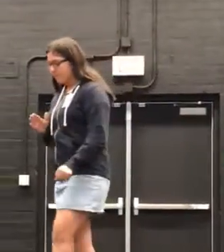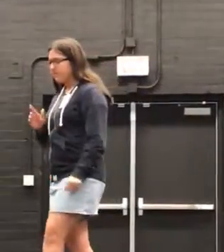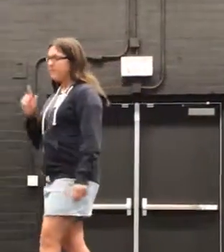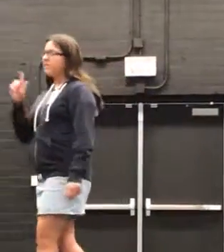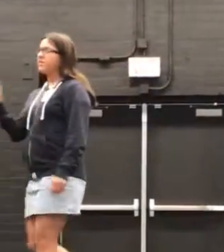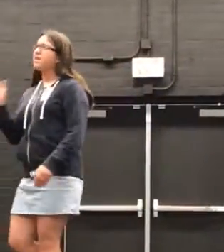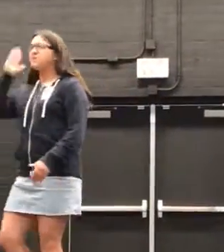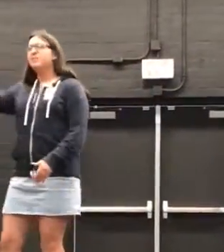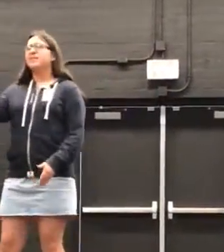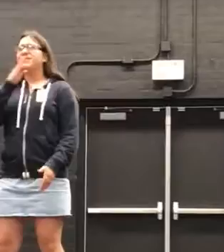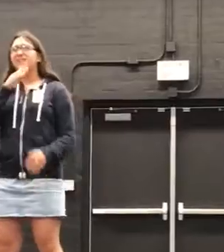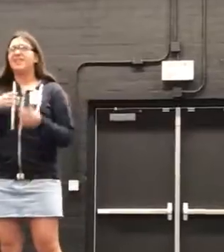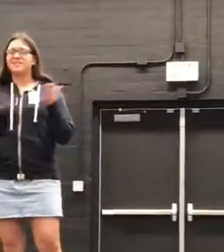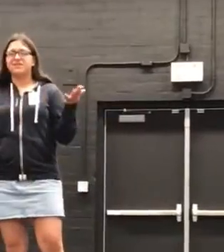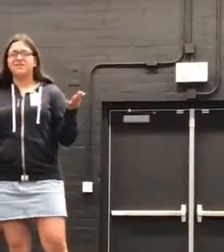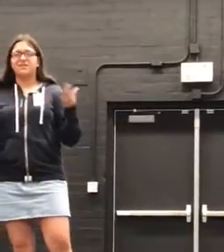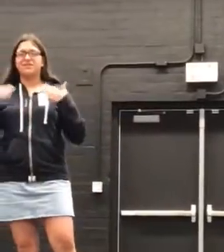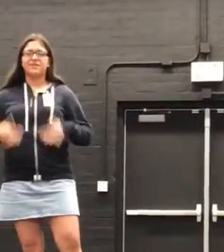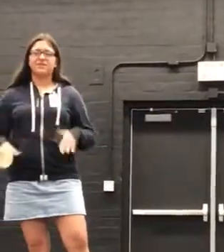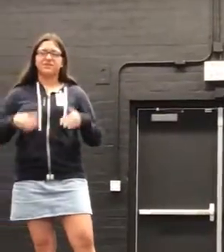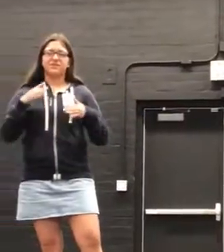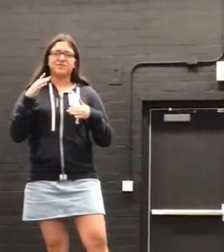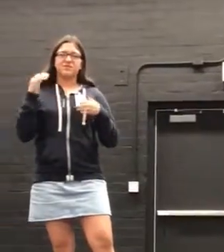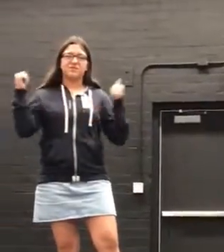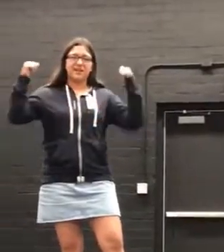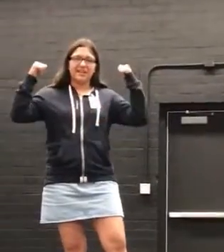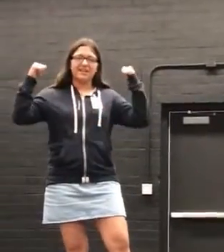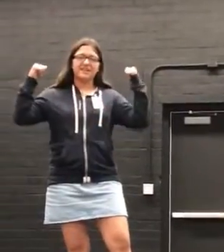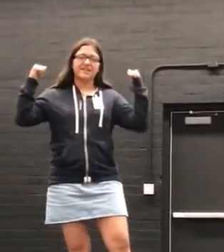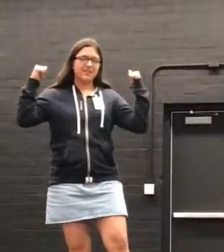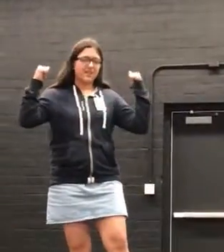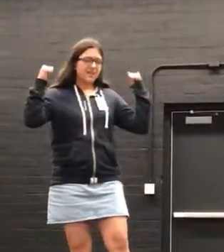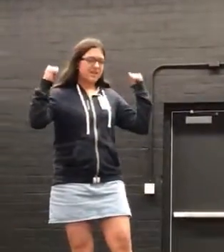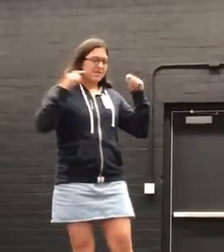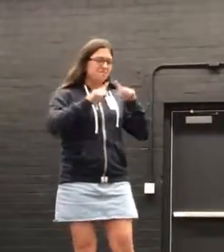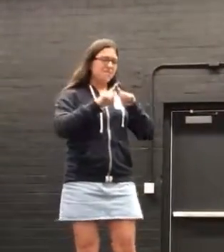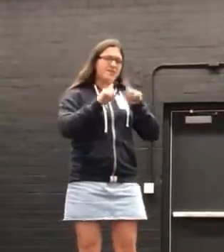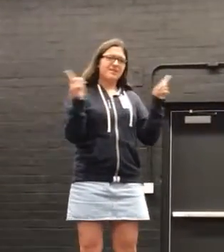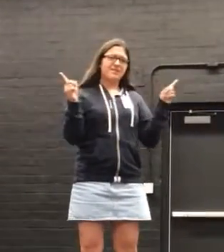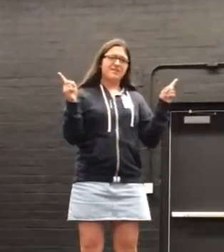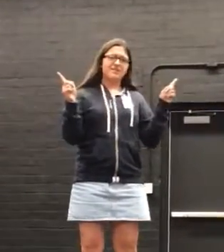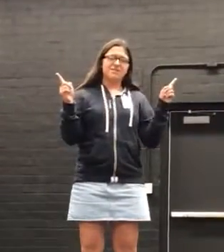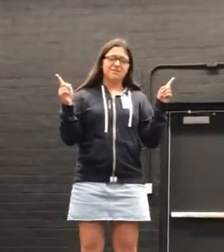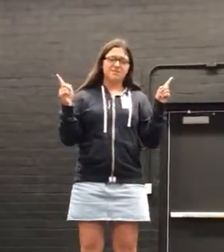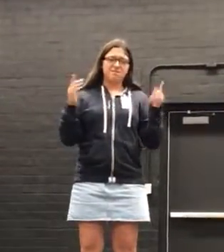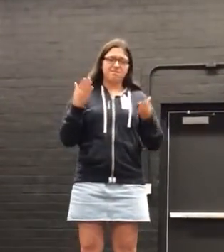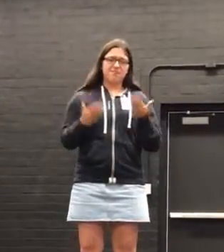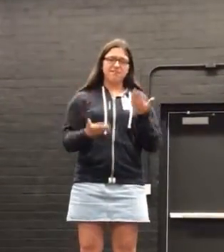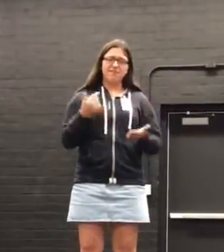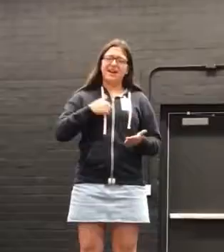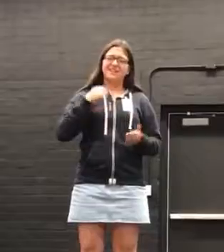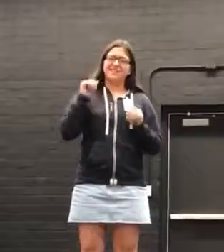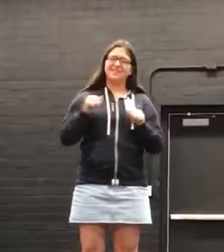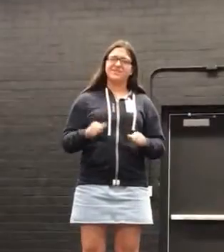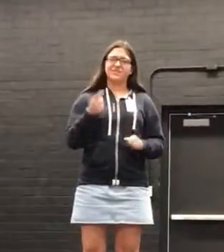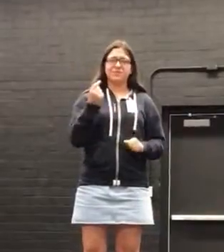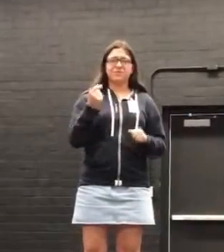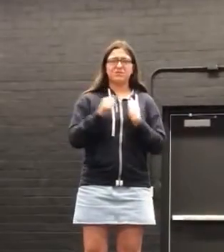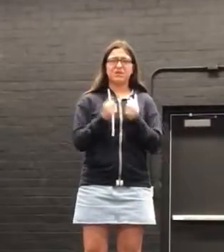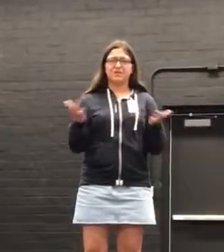There will be lots of physical training, but maybe I can do it without